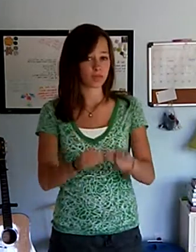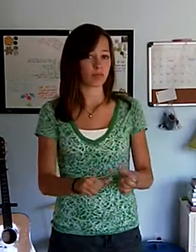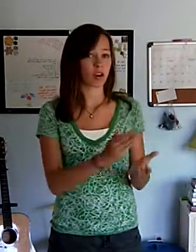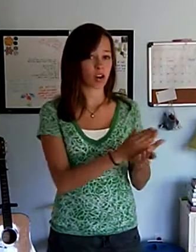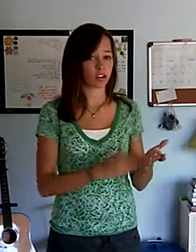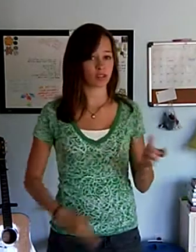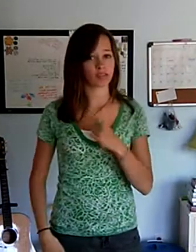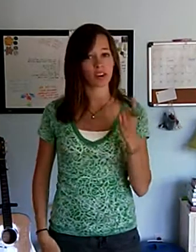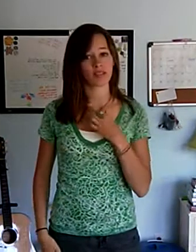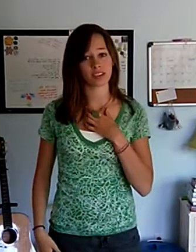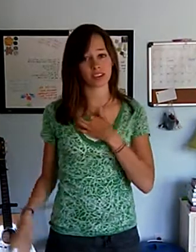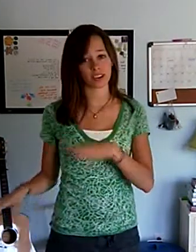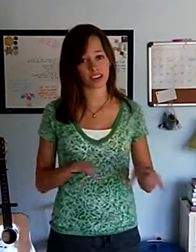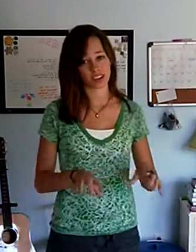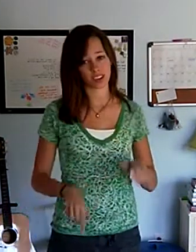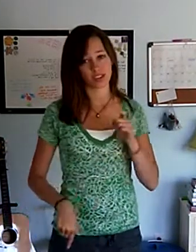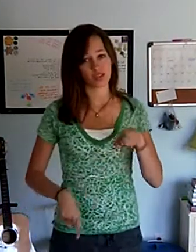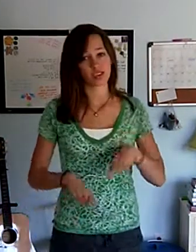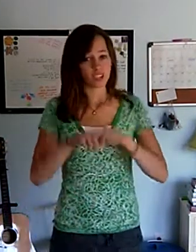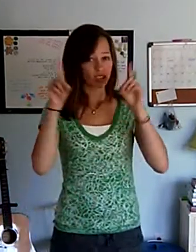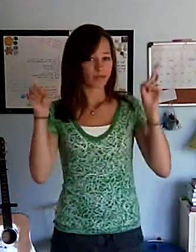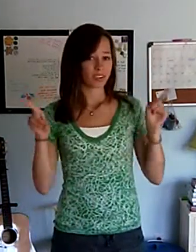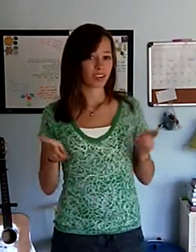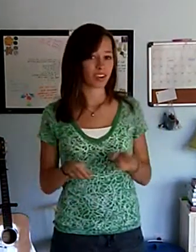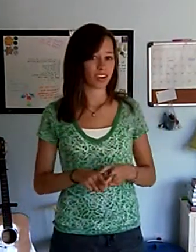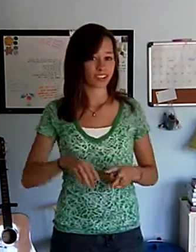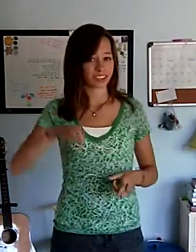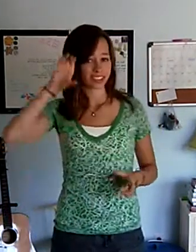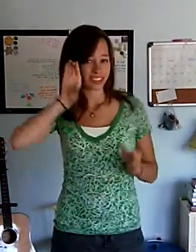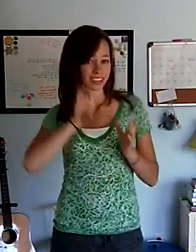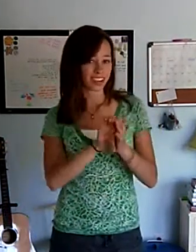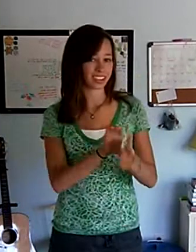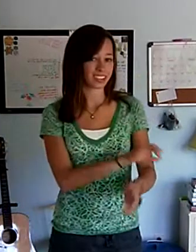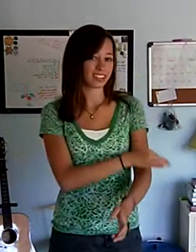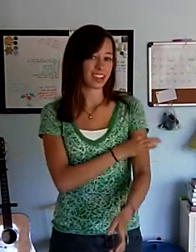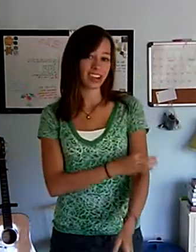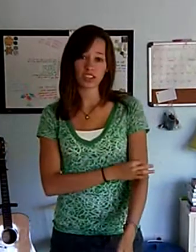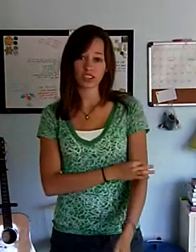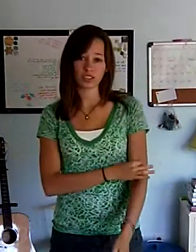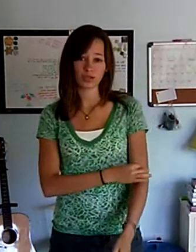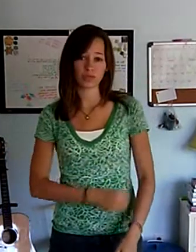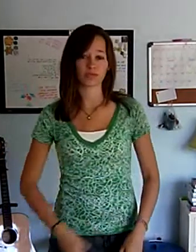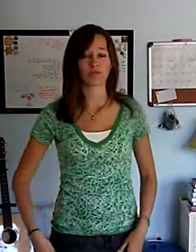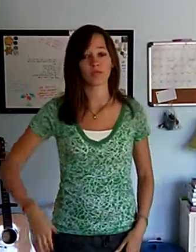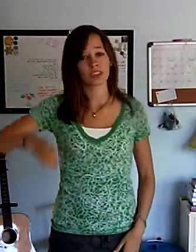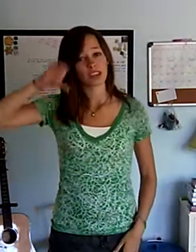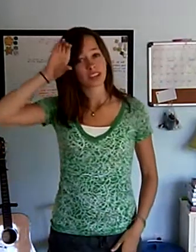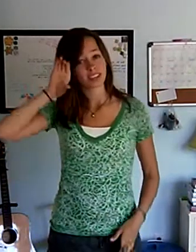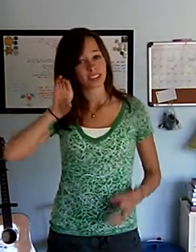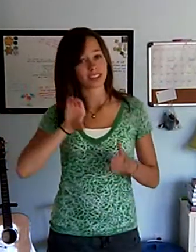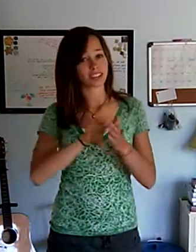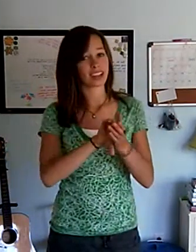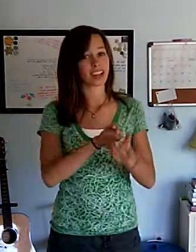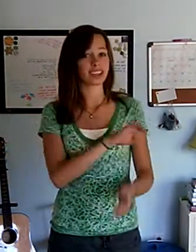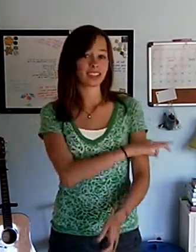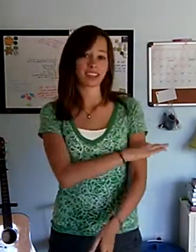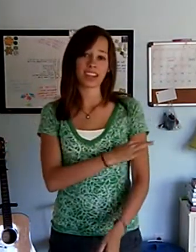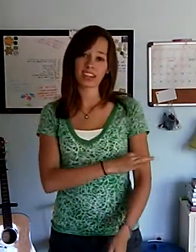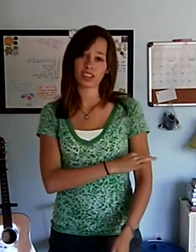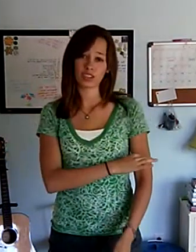still a part of everything I do You're on my heart just like a tattoo Just like a tattoo